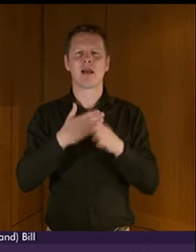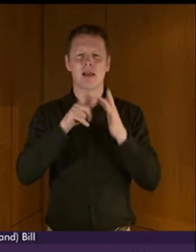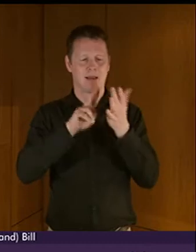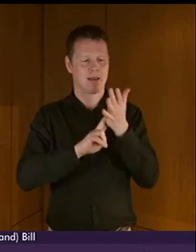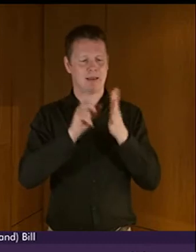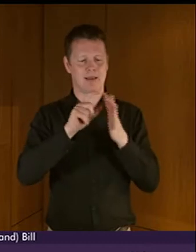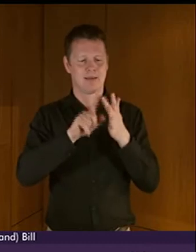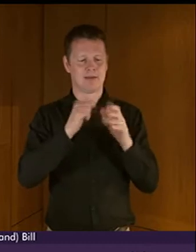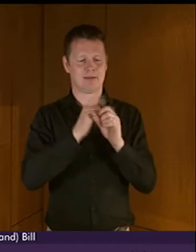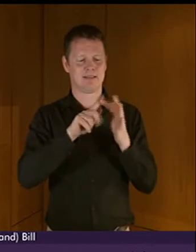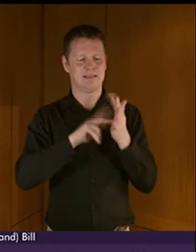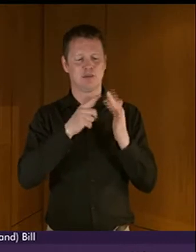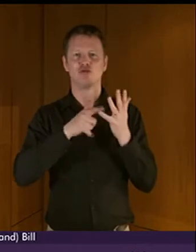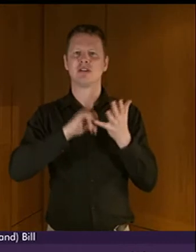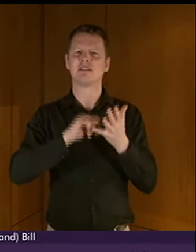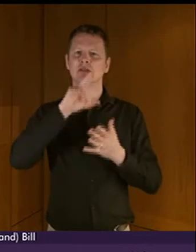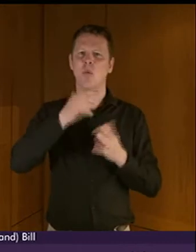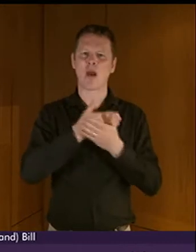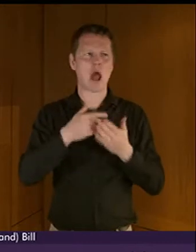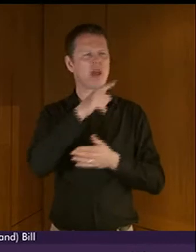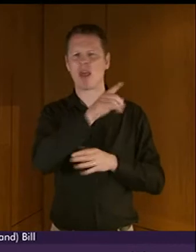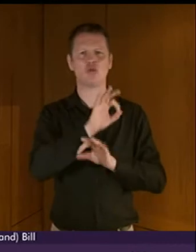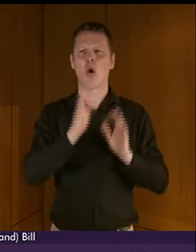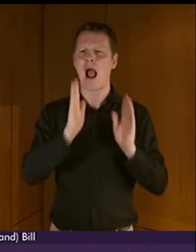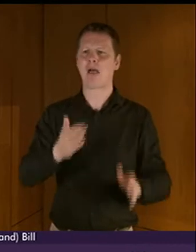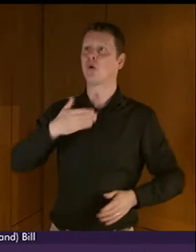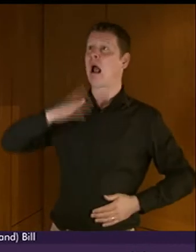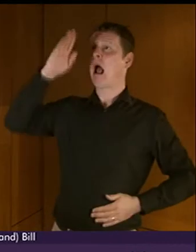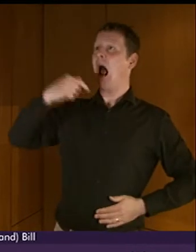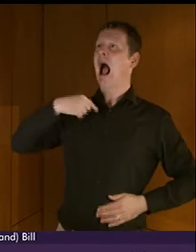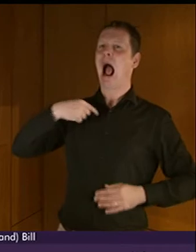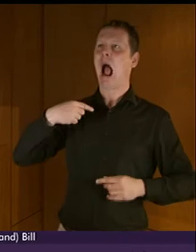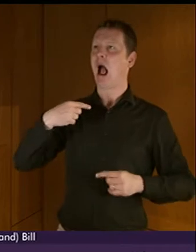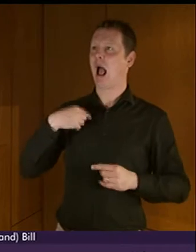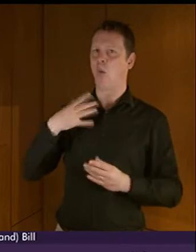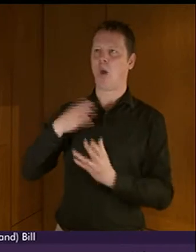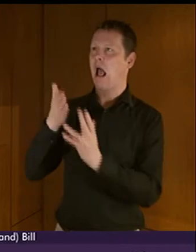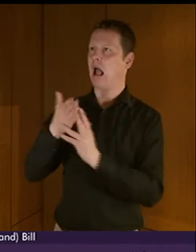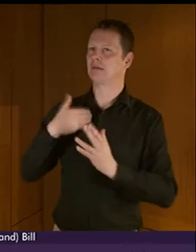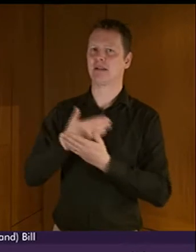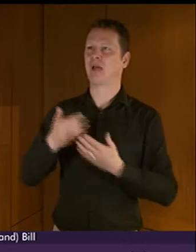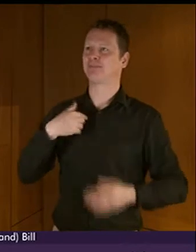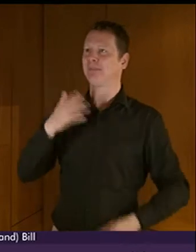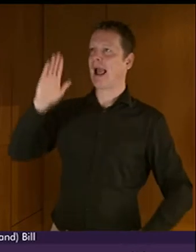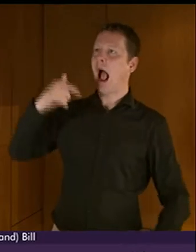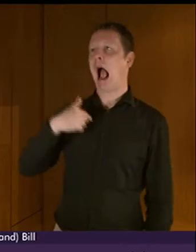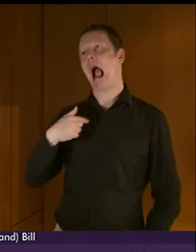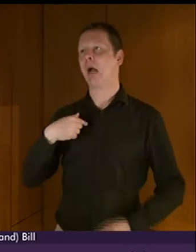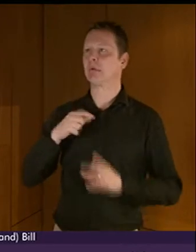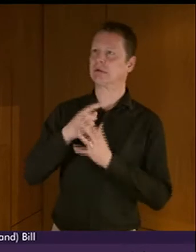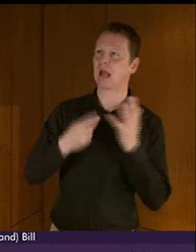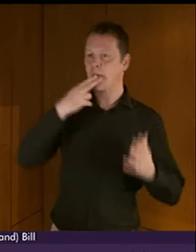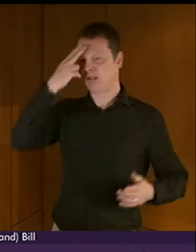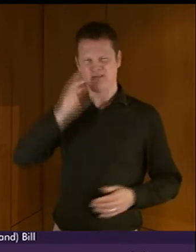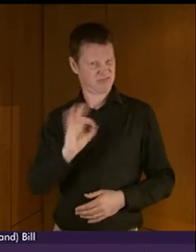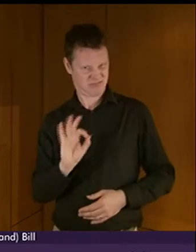are not required to self-identify as disabled to access their language rights. The Equality Act